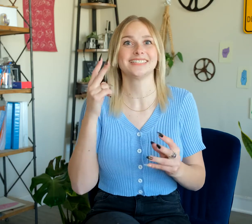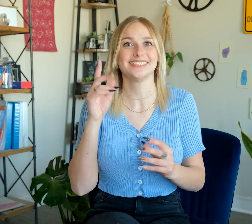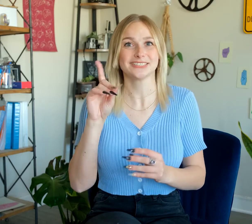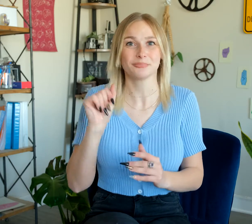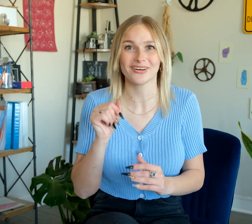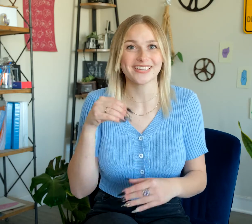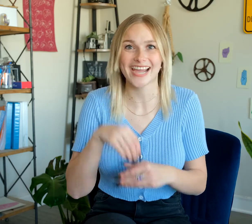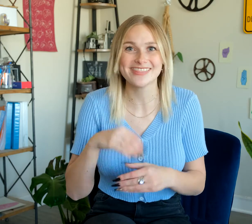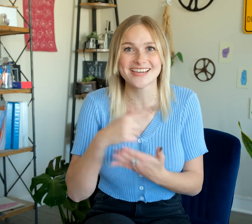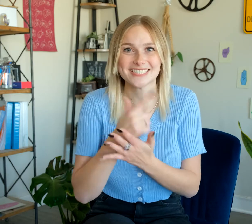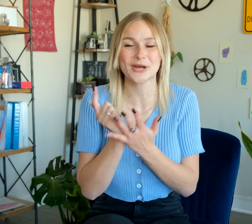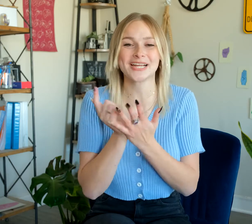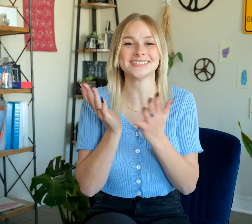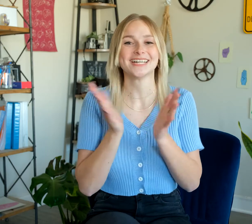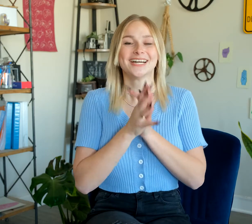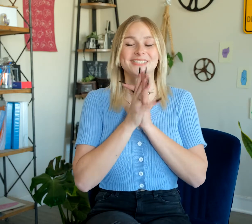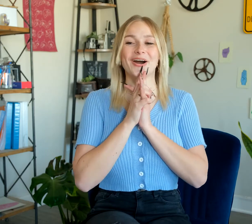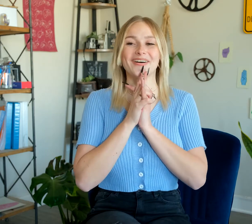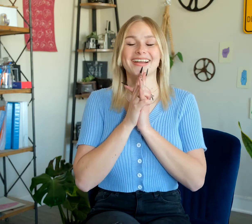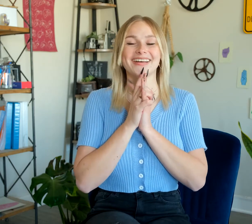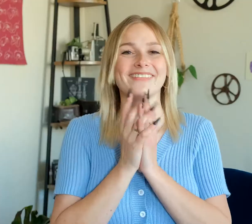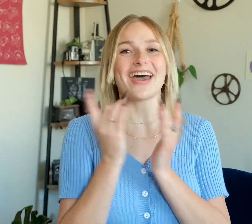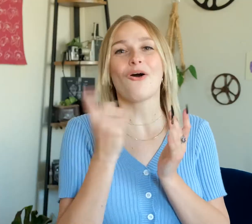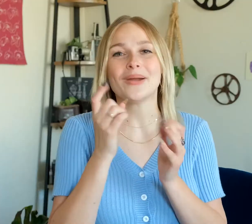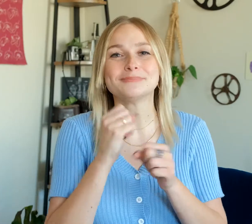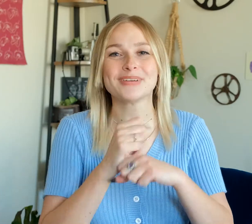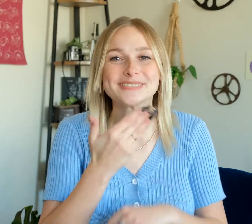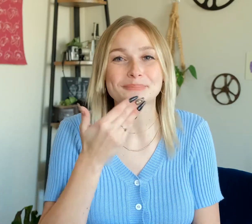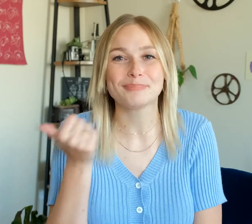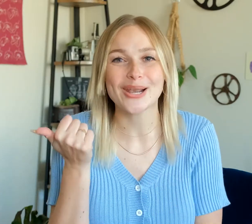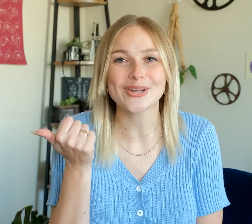disability in this series. So, that always makes it better.